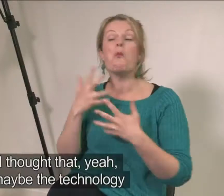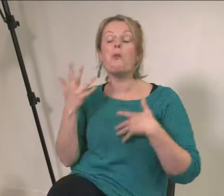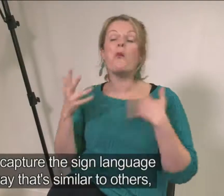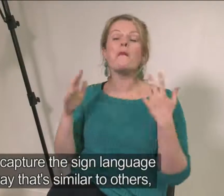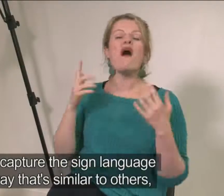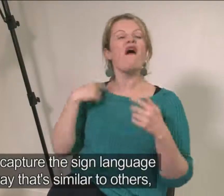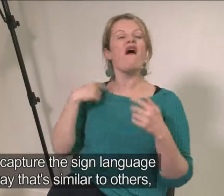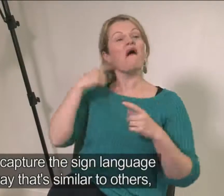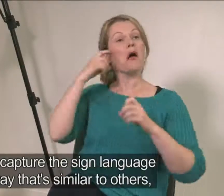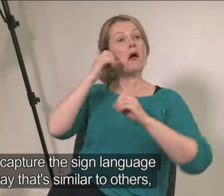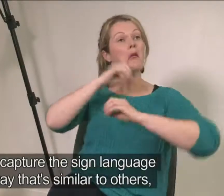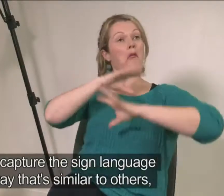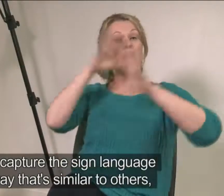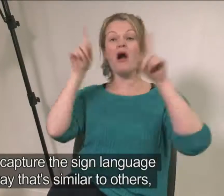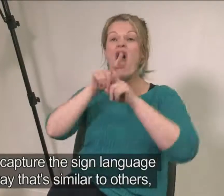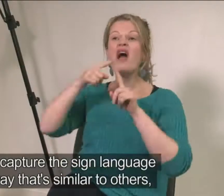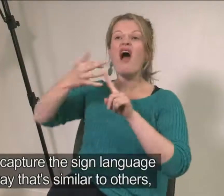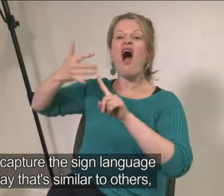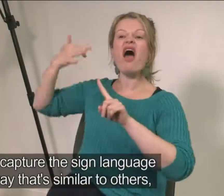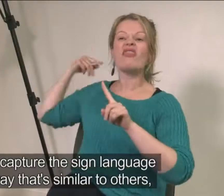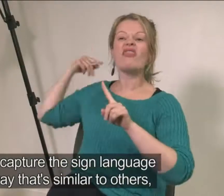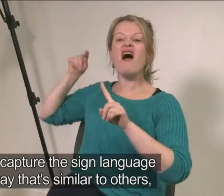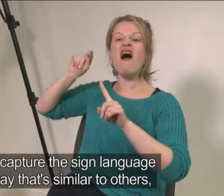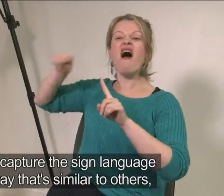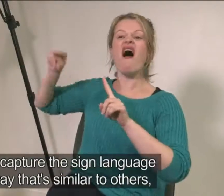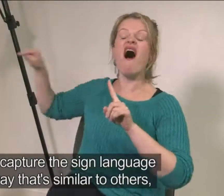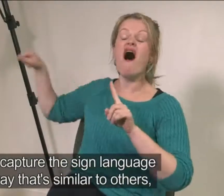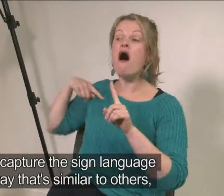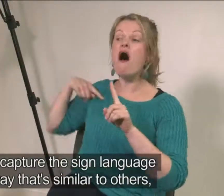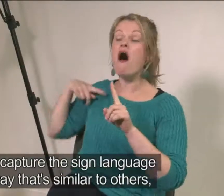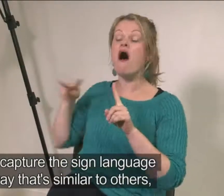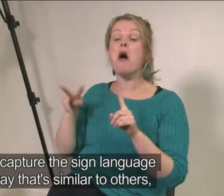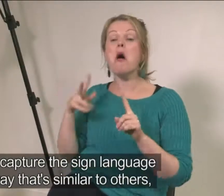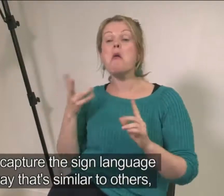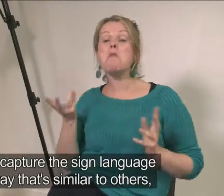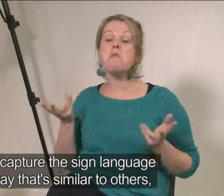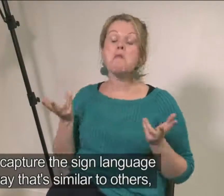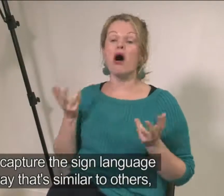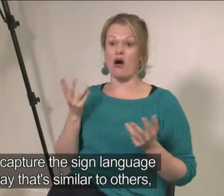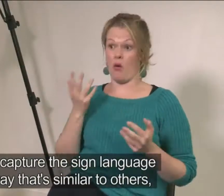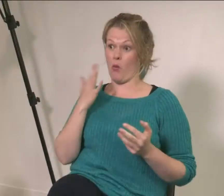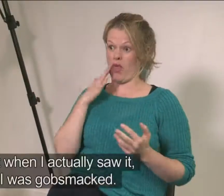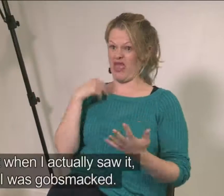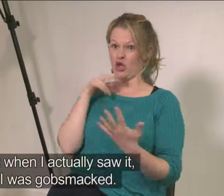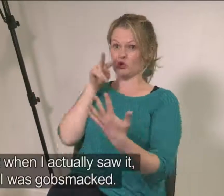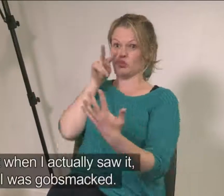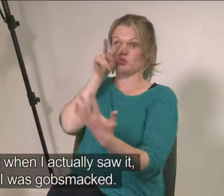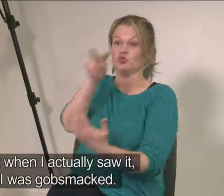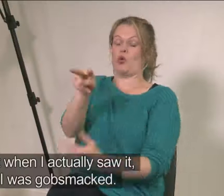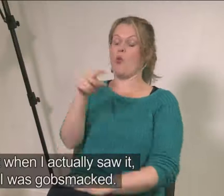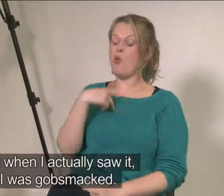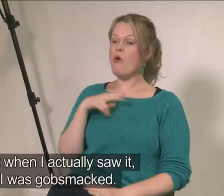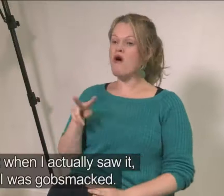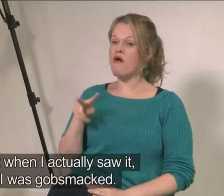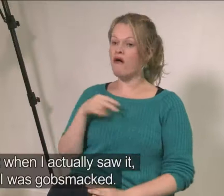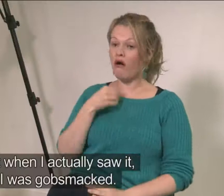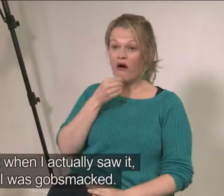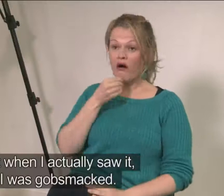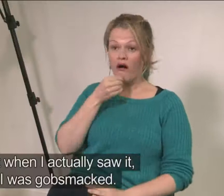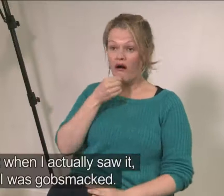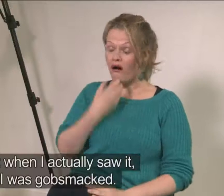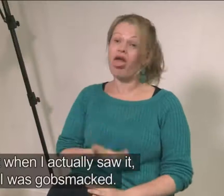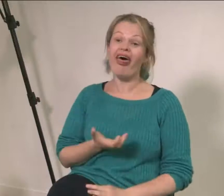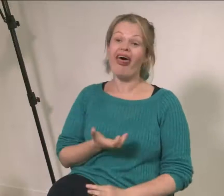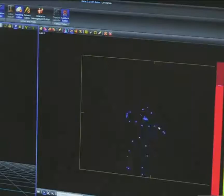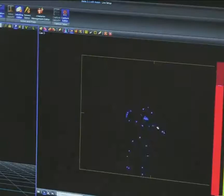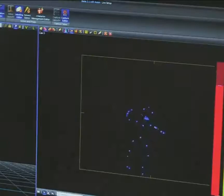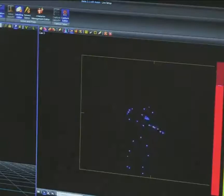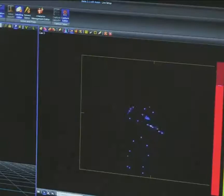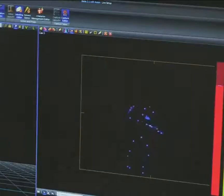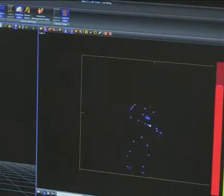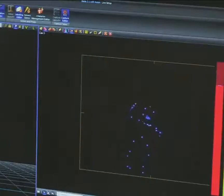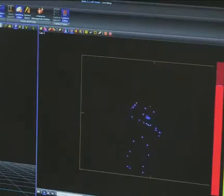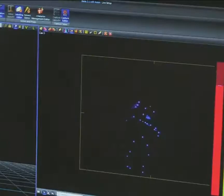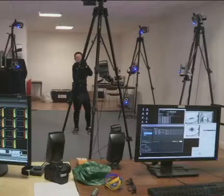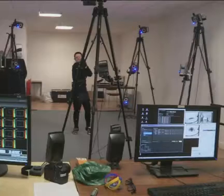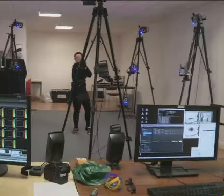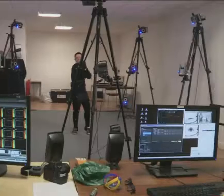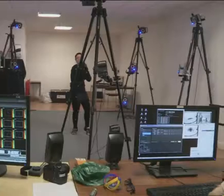the technology would capture the sign language in a way that's similar to others but when I actually saw it I was gobsmacked.